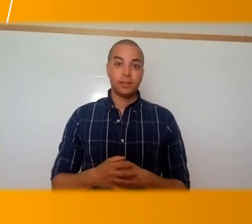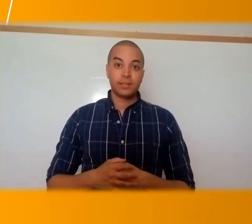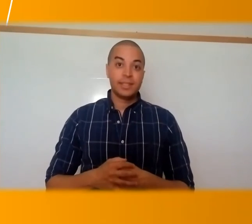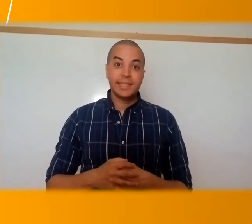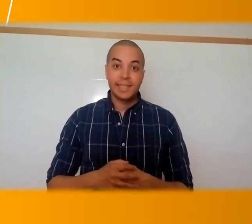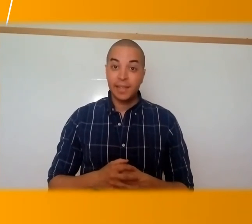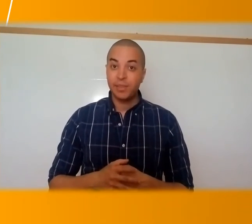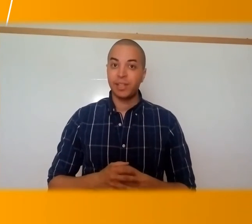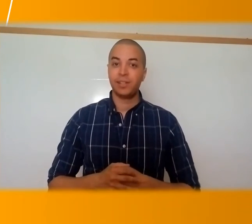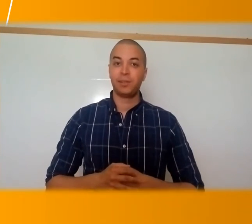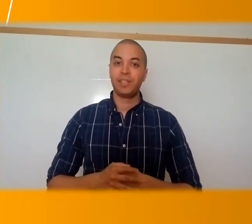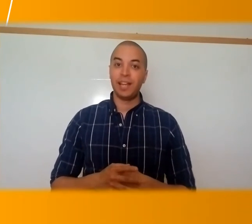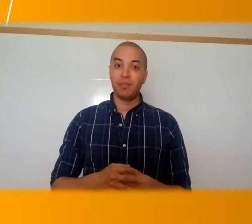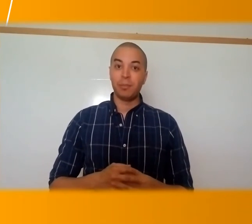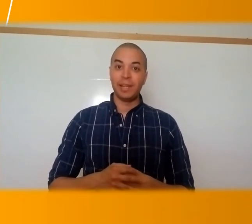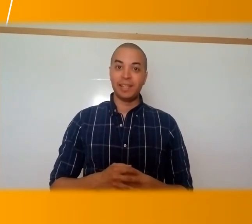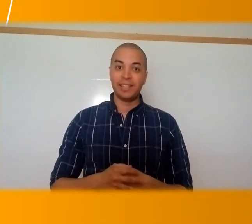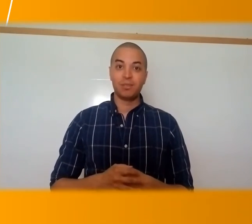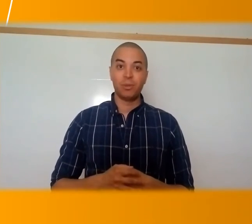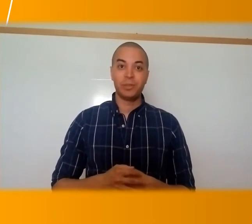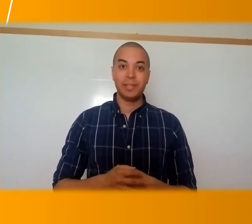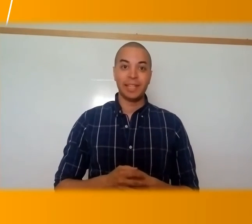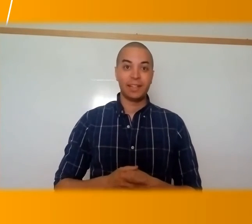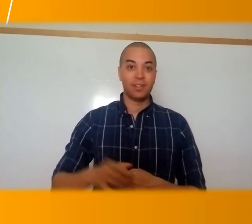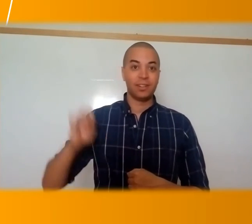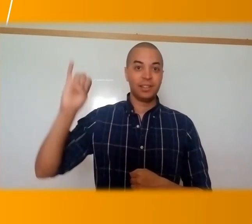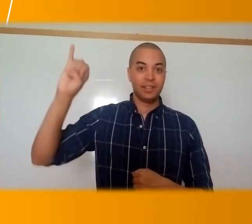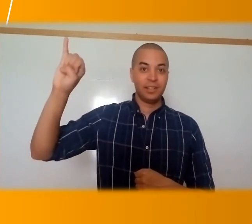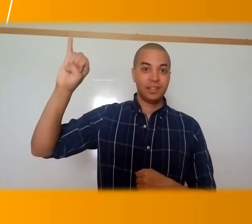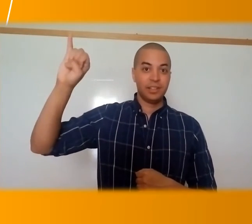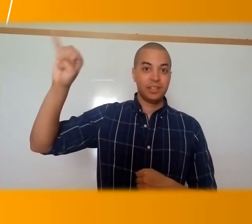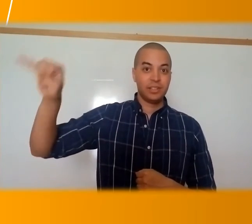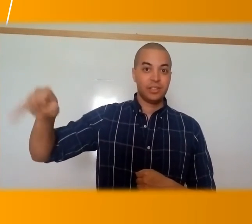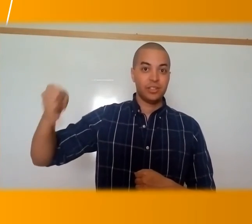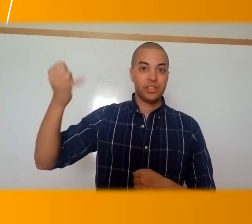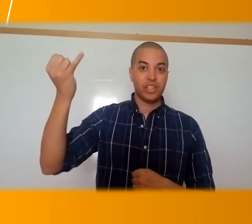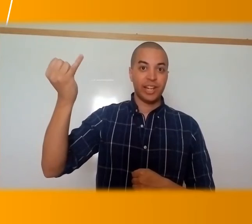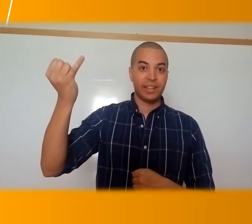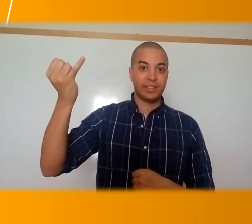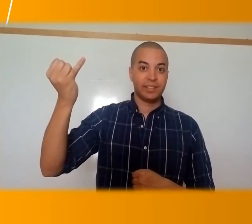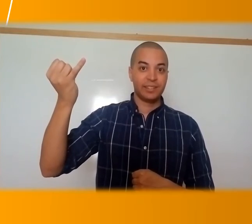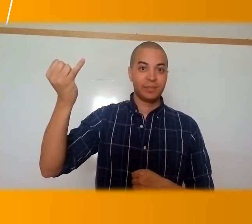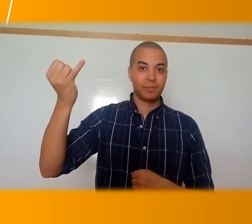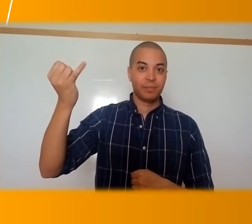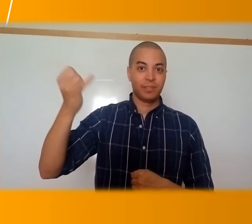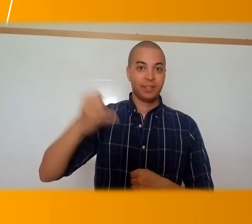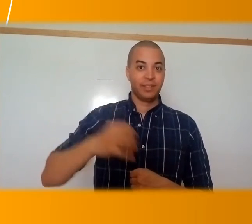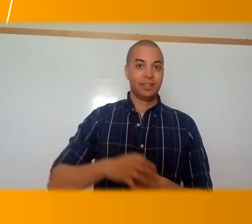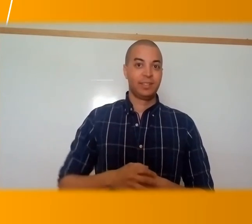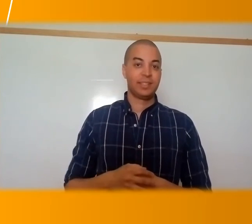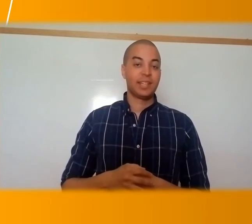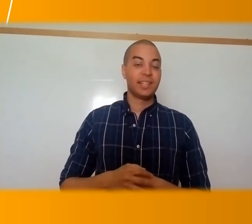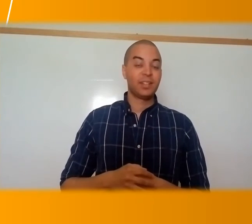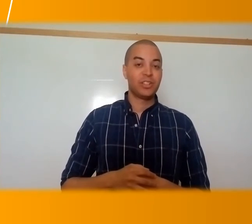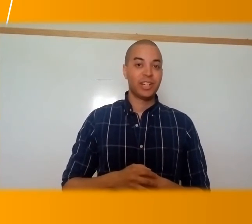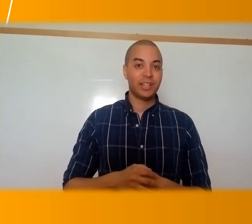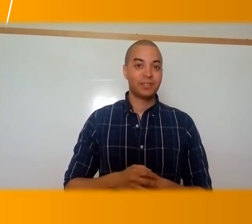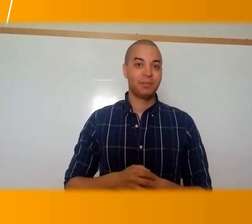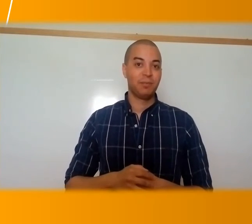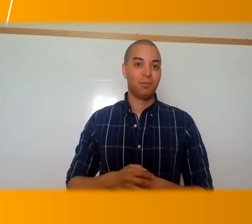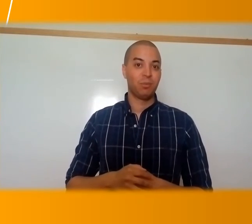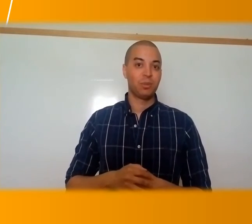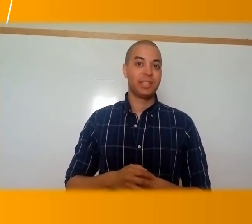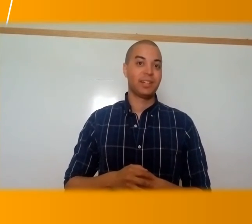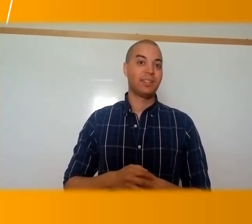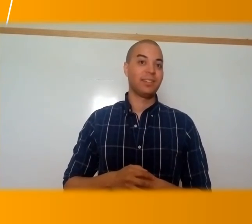Our tenth letter of the alphabet is going to be letter J. To sign letter J,